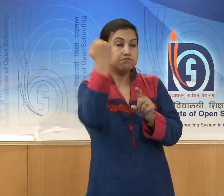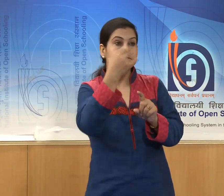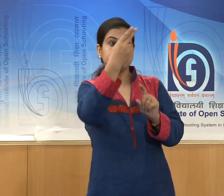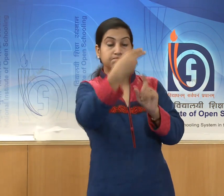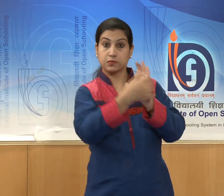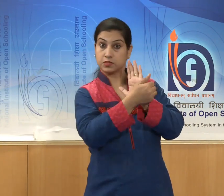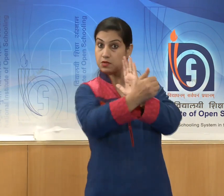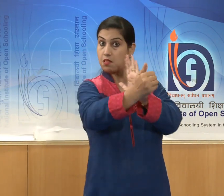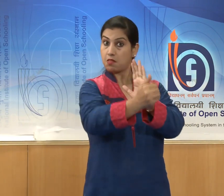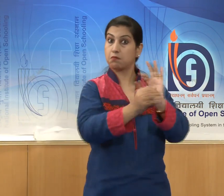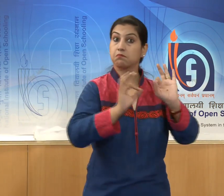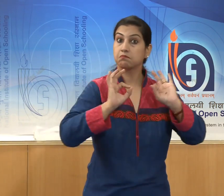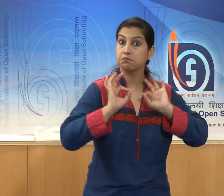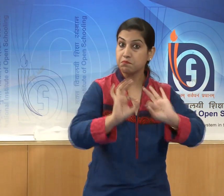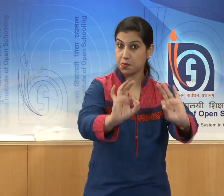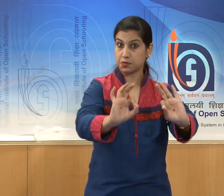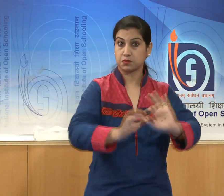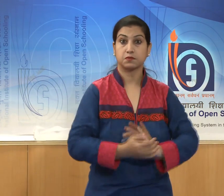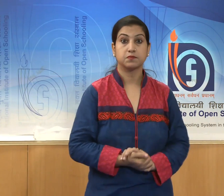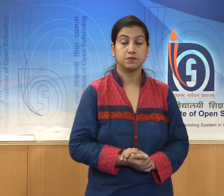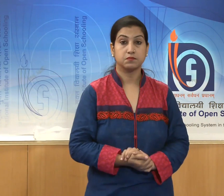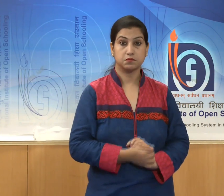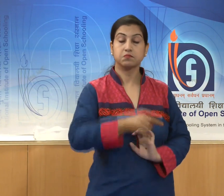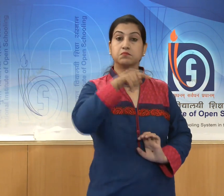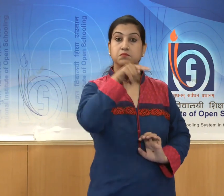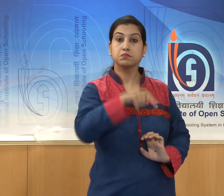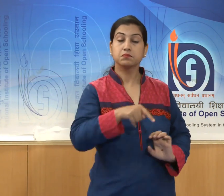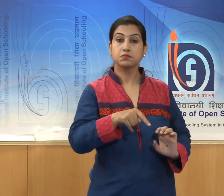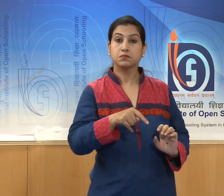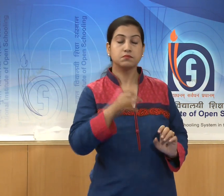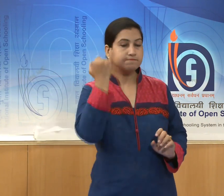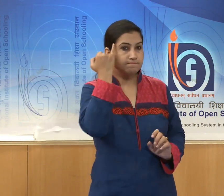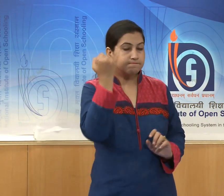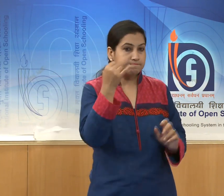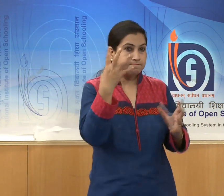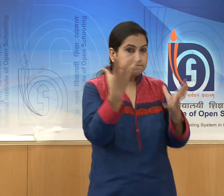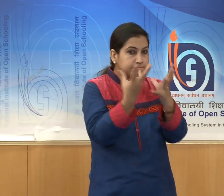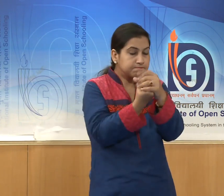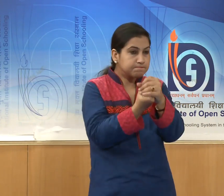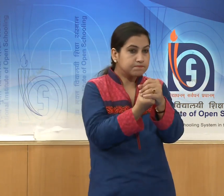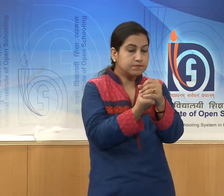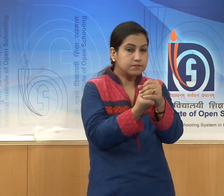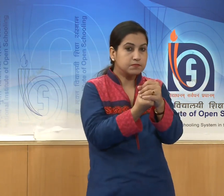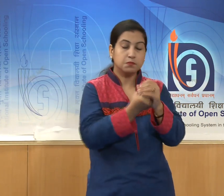the have been blended successfully